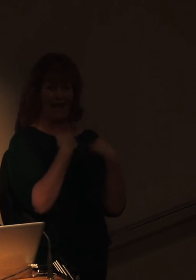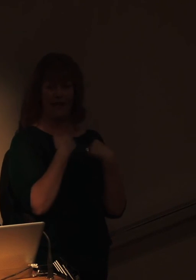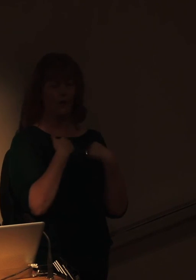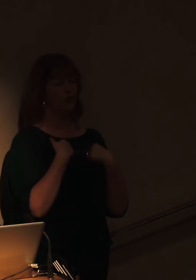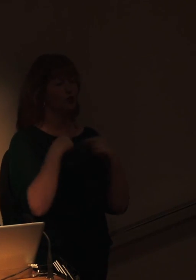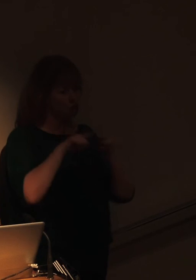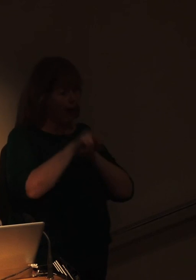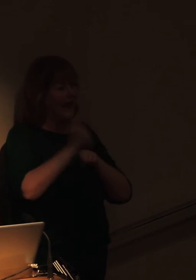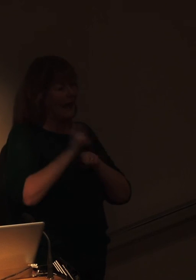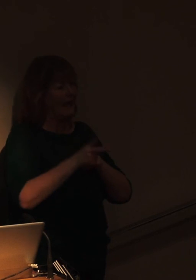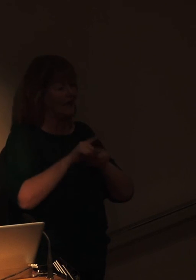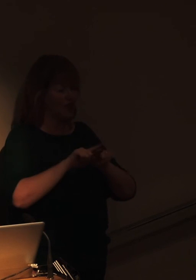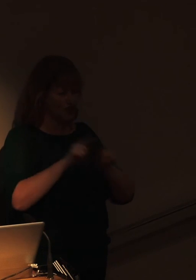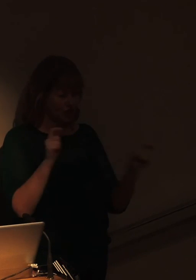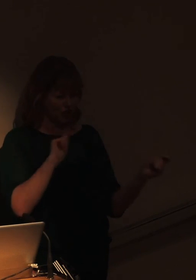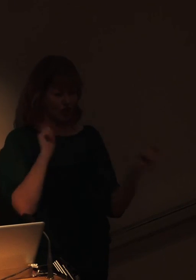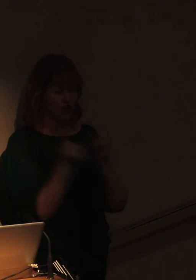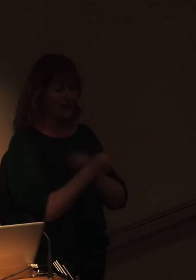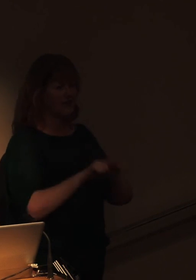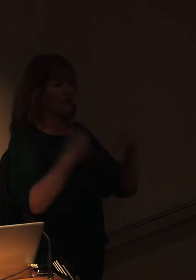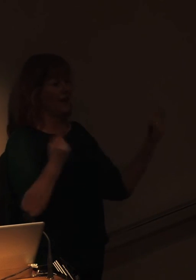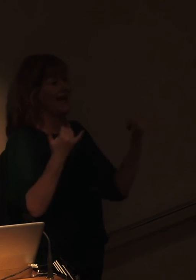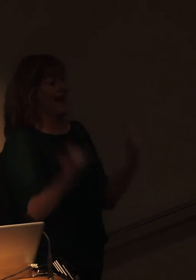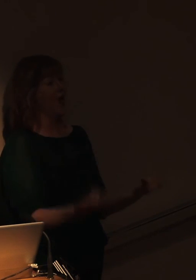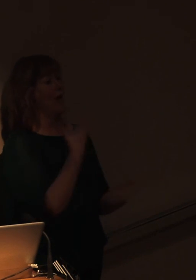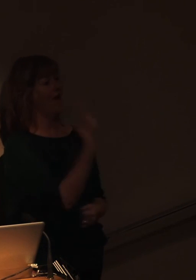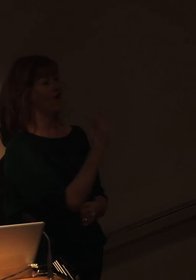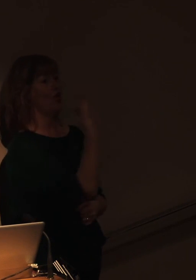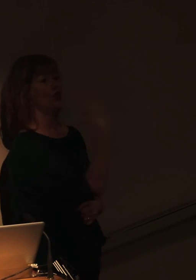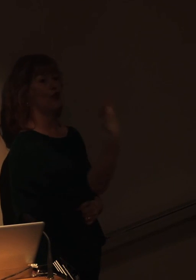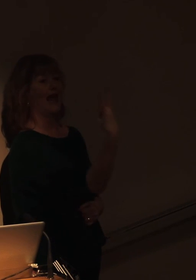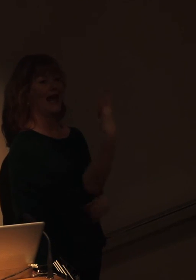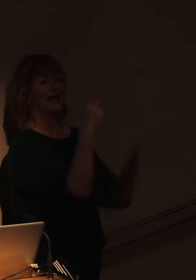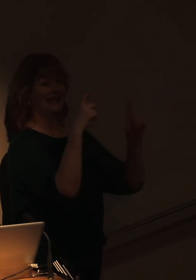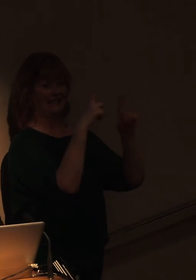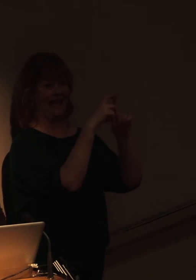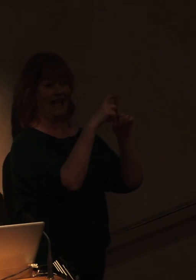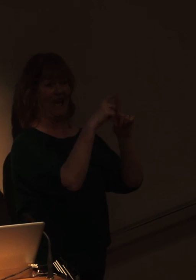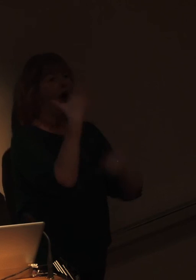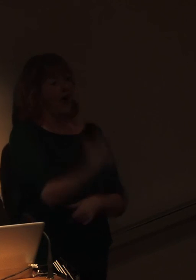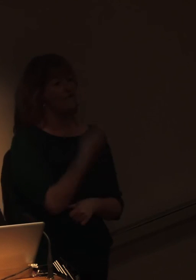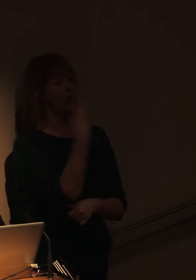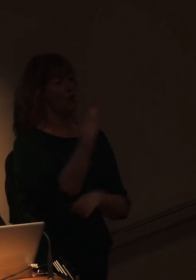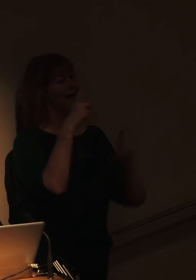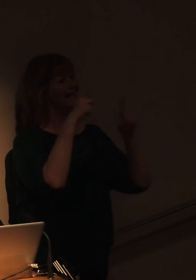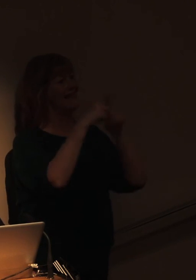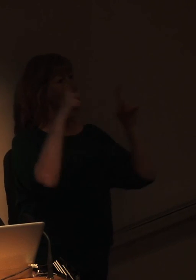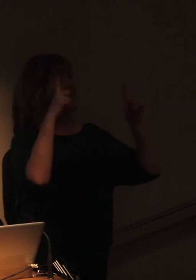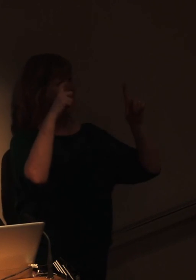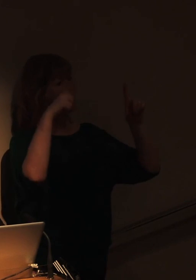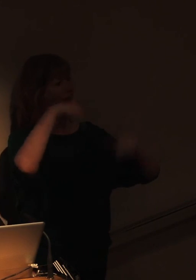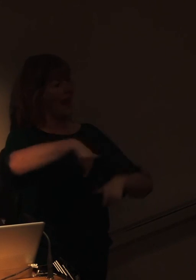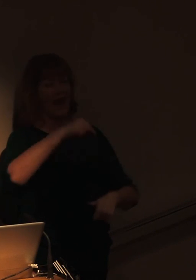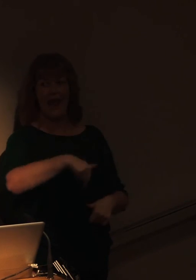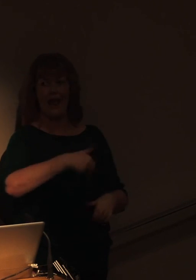different. Today, we have moved into 3D. I've got a 3D camera here. And for us, in the past, for me, it was about story.